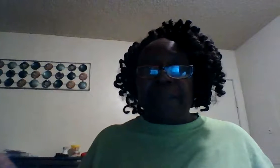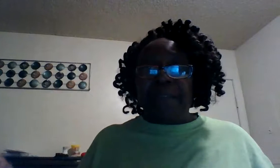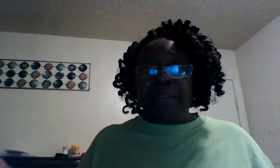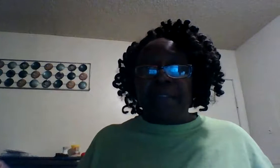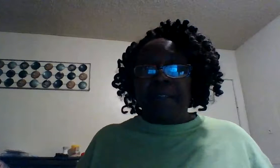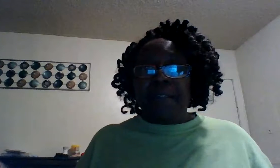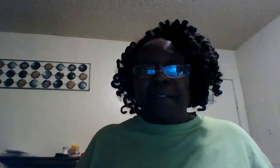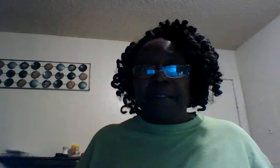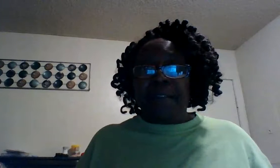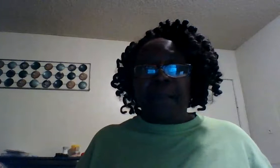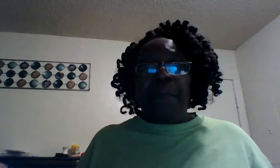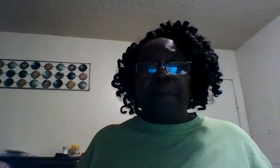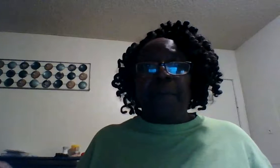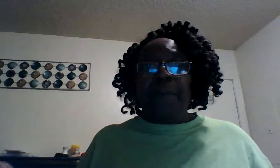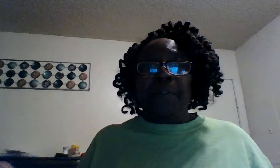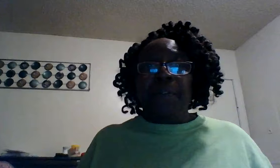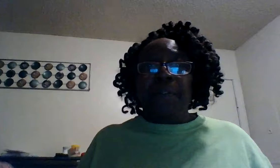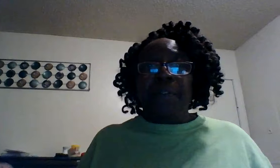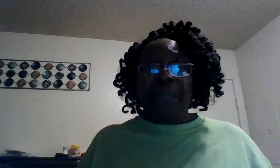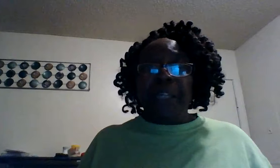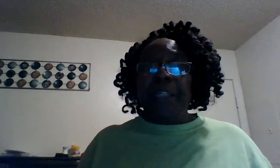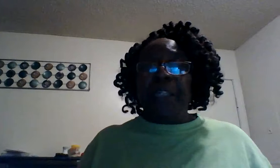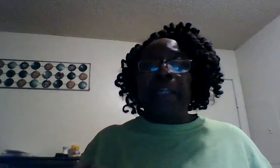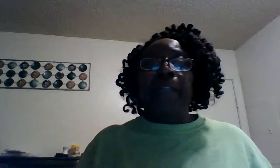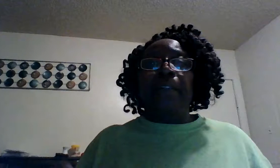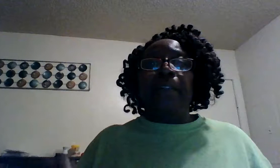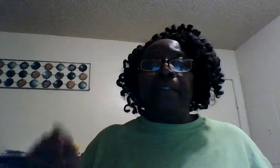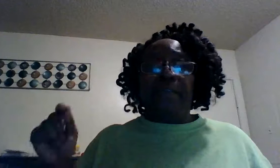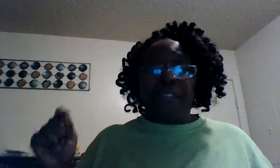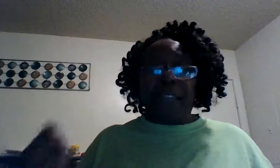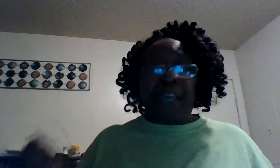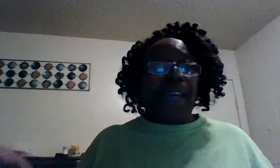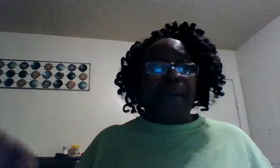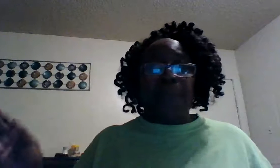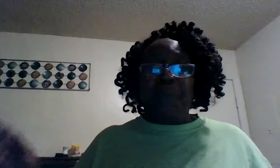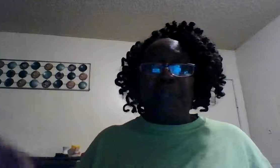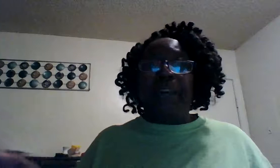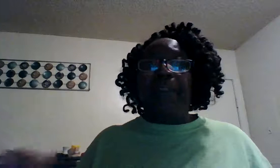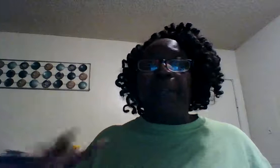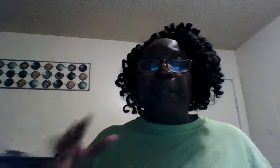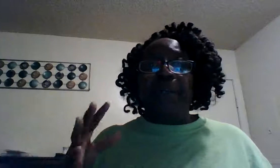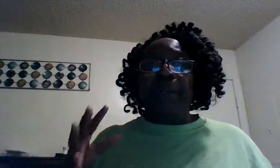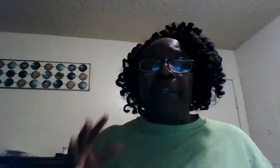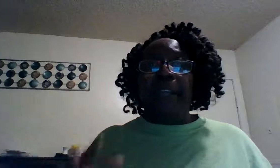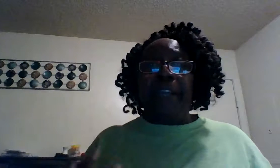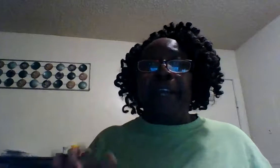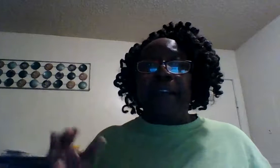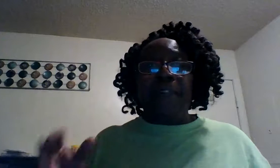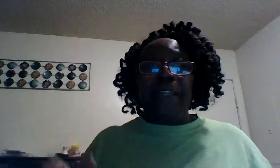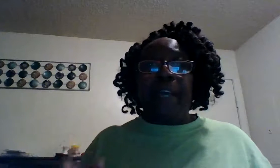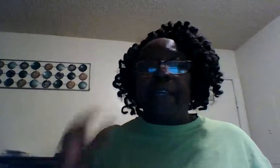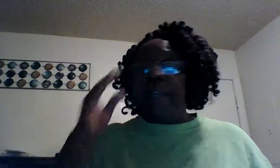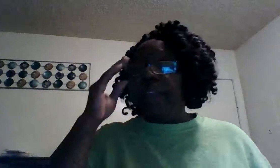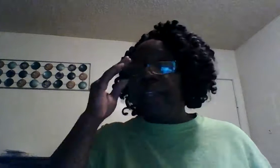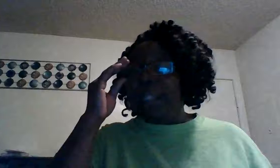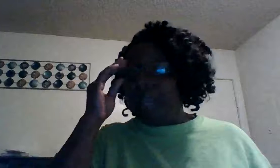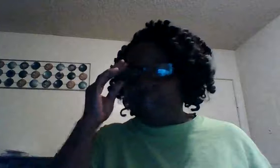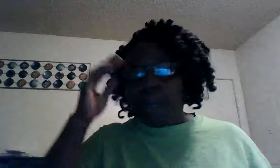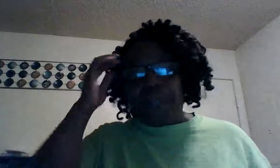come on be killed or for lamb or whatever we are are there every day things are coming